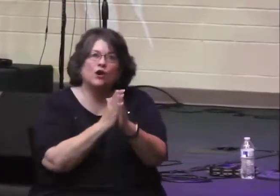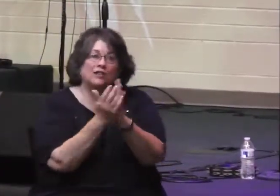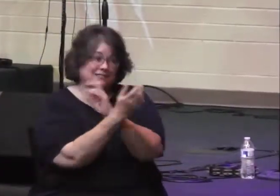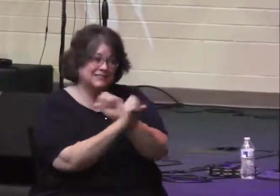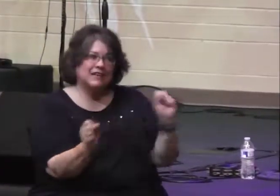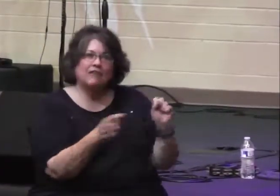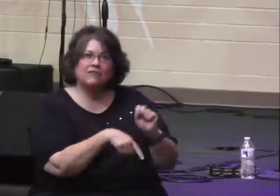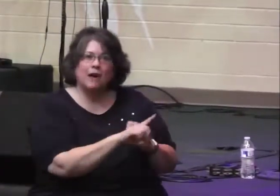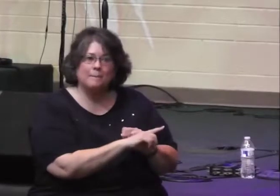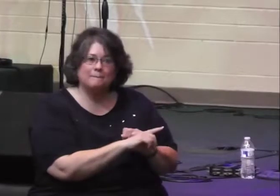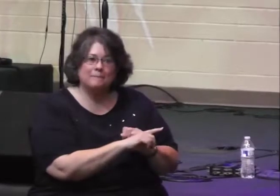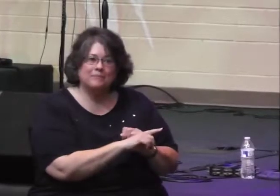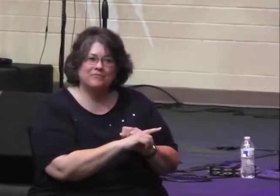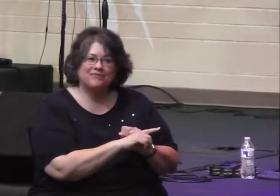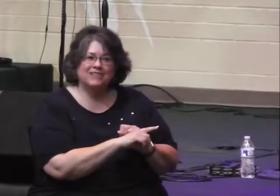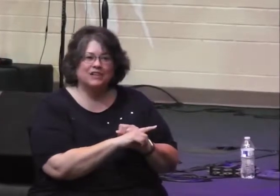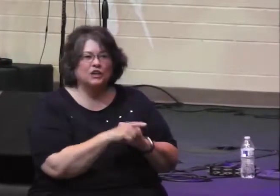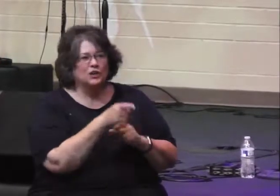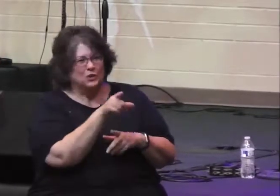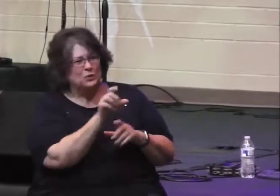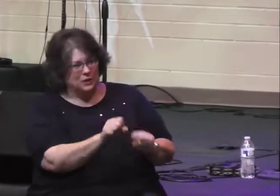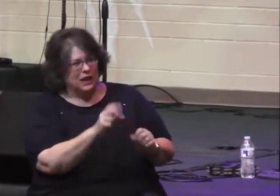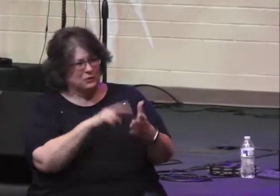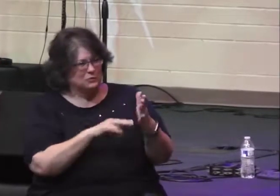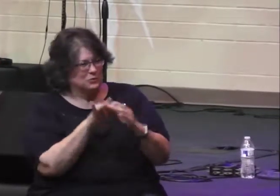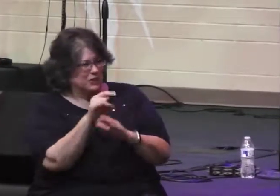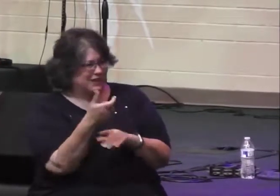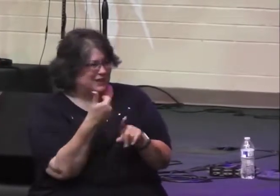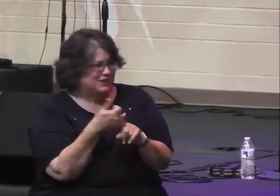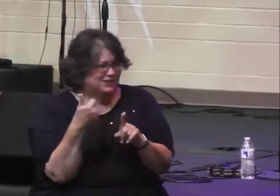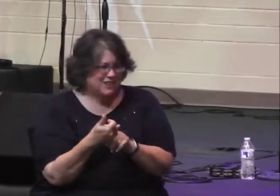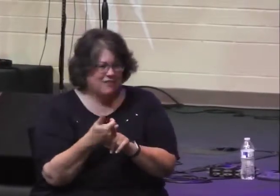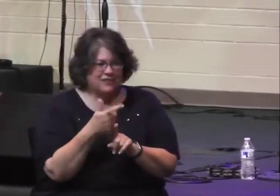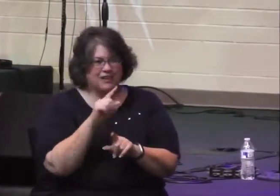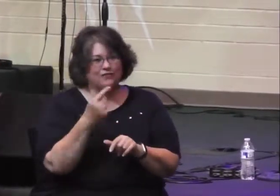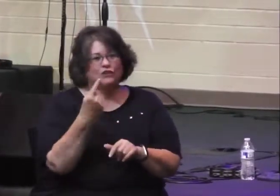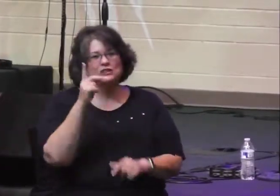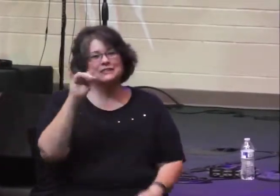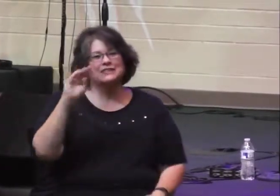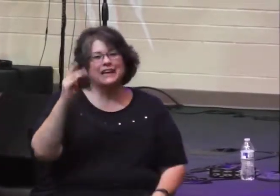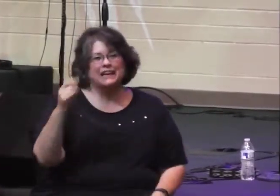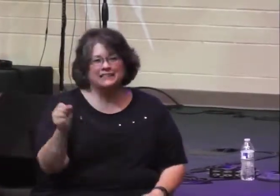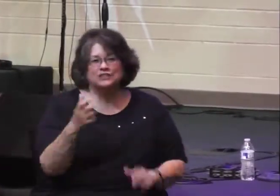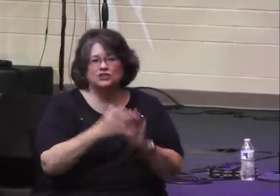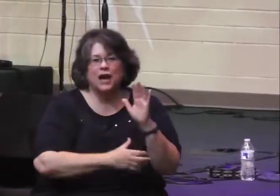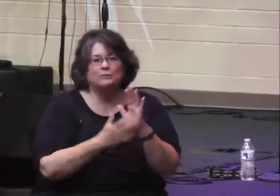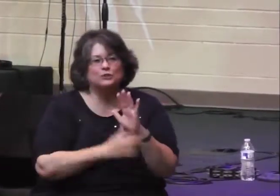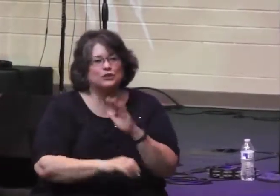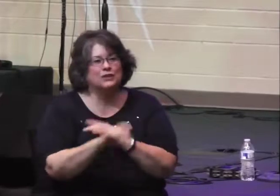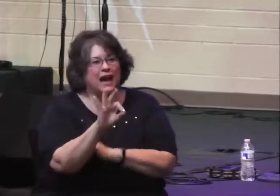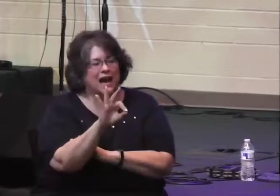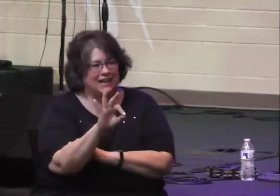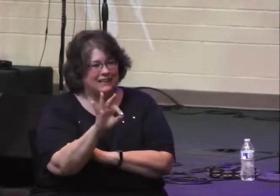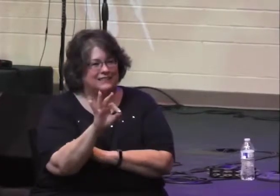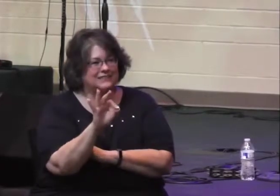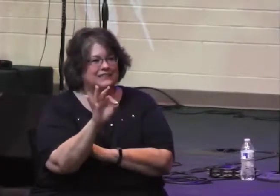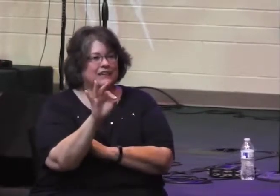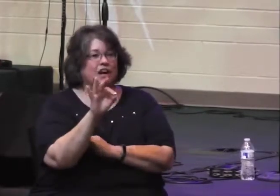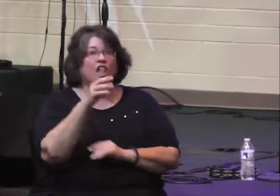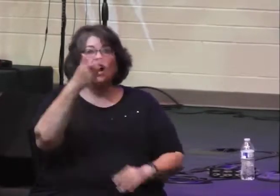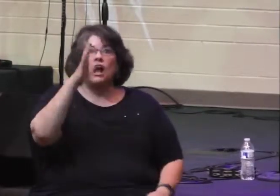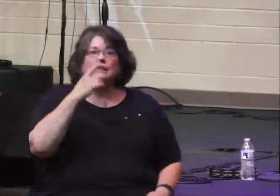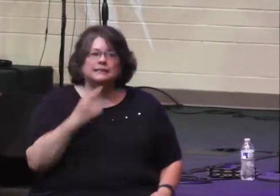save them? And after Solomon's prayer, just read about it in the 1 Kings chapter 9, God